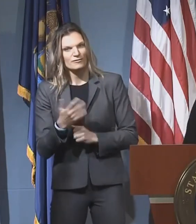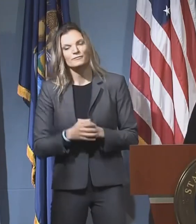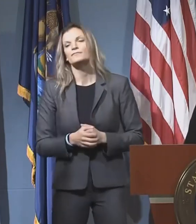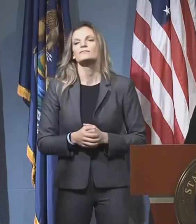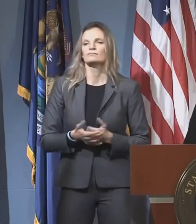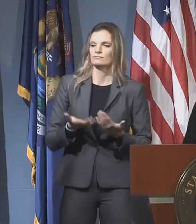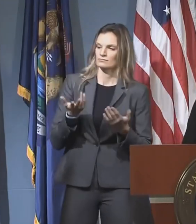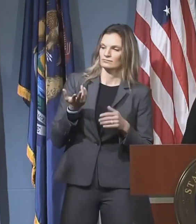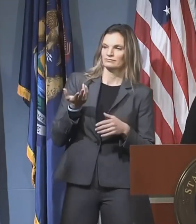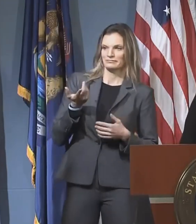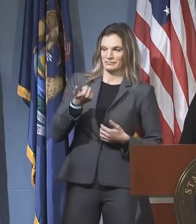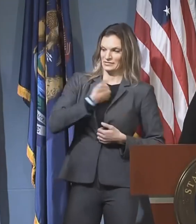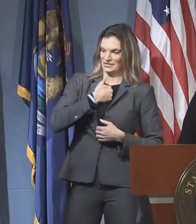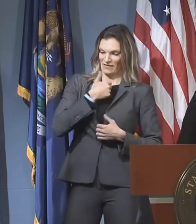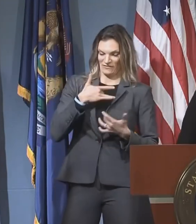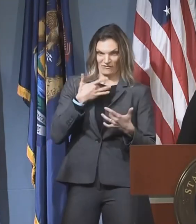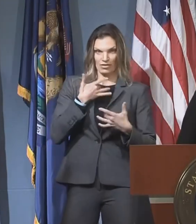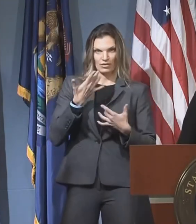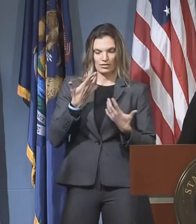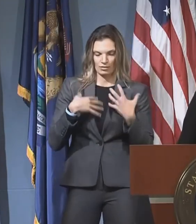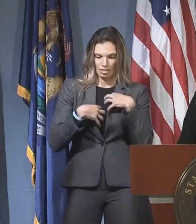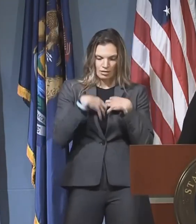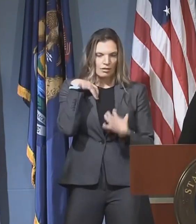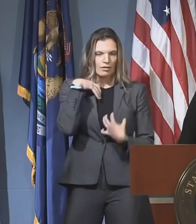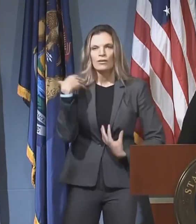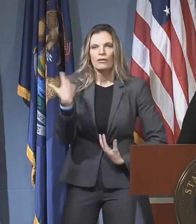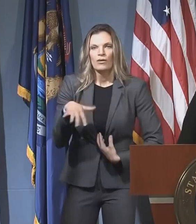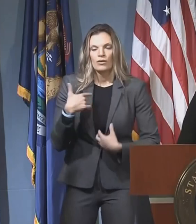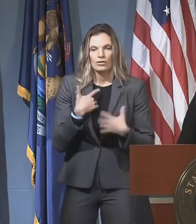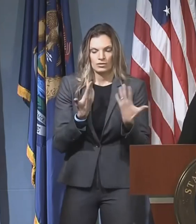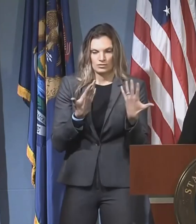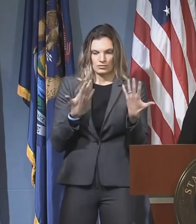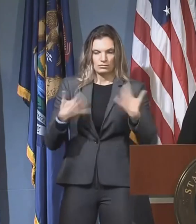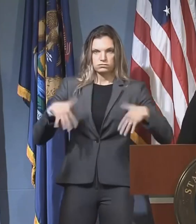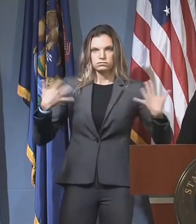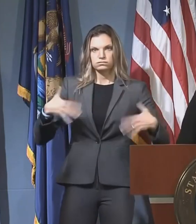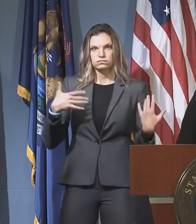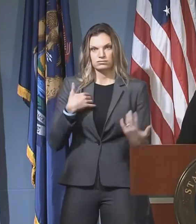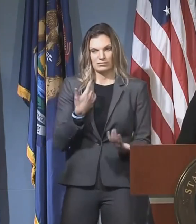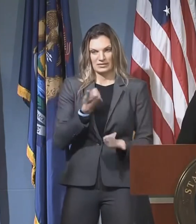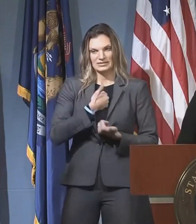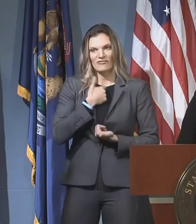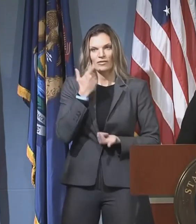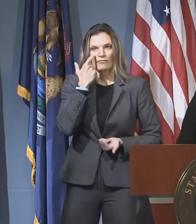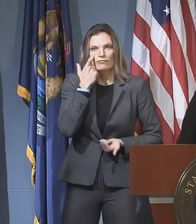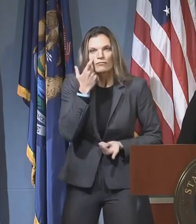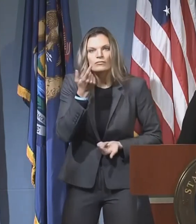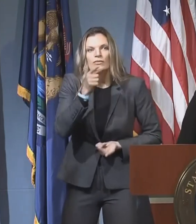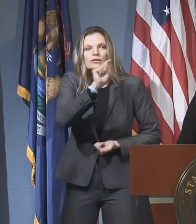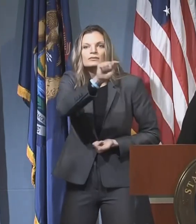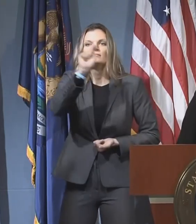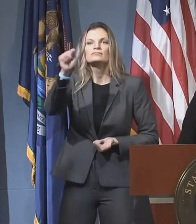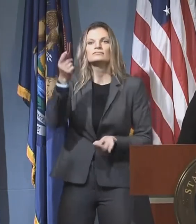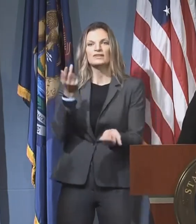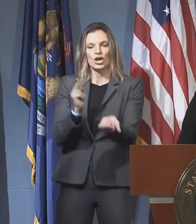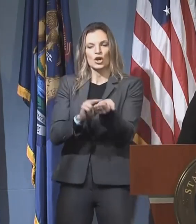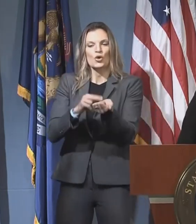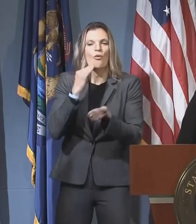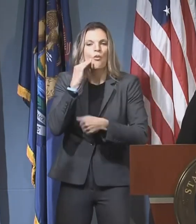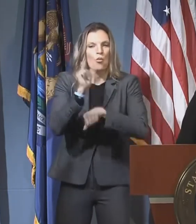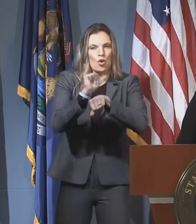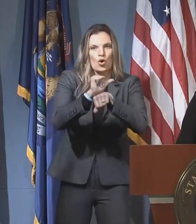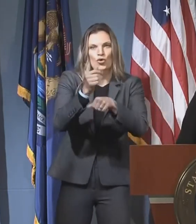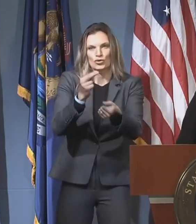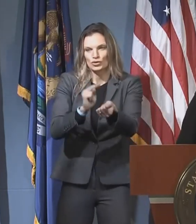emotions about it, to be honest, because I've seen our nursing home workers who are already going through PTSD